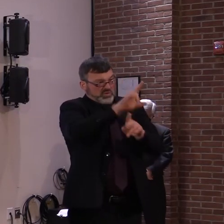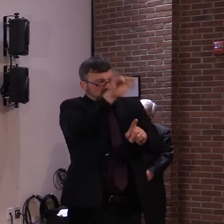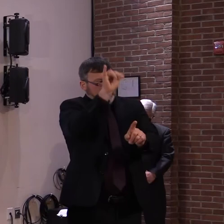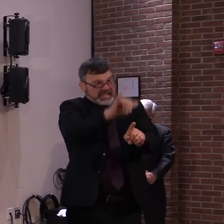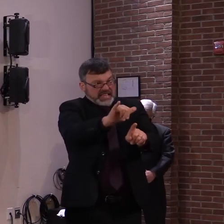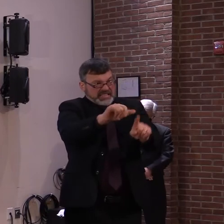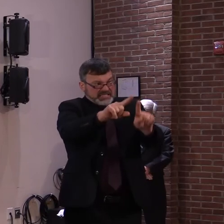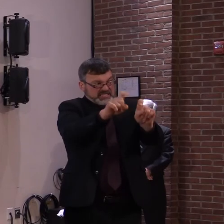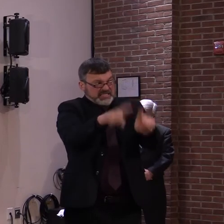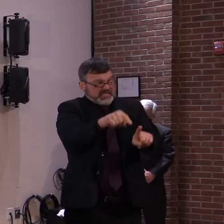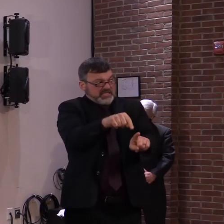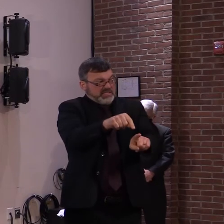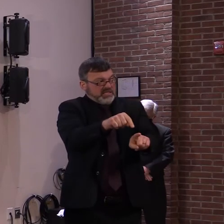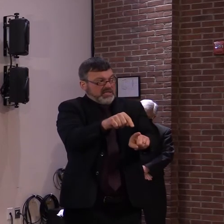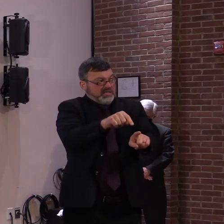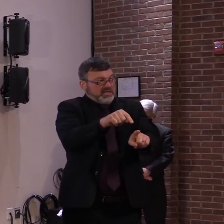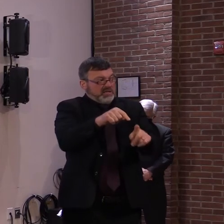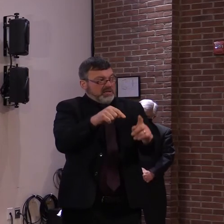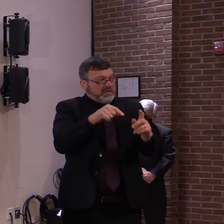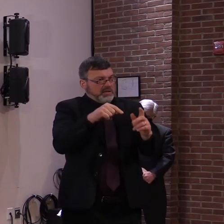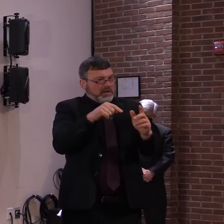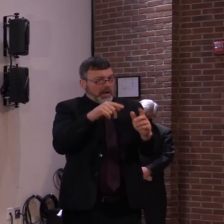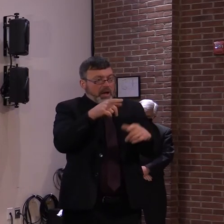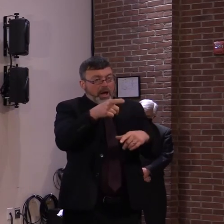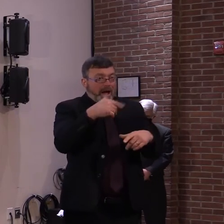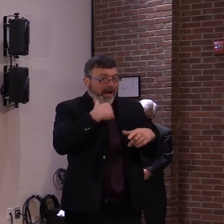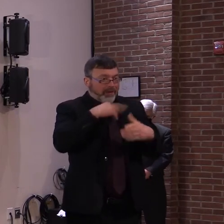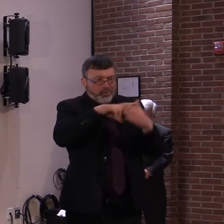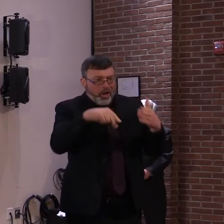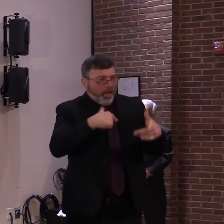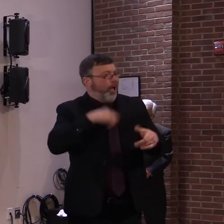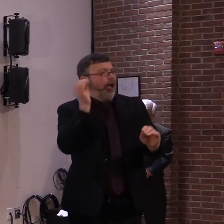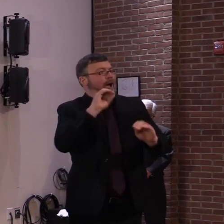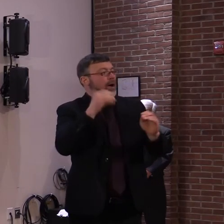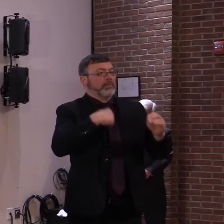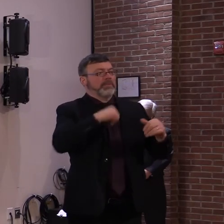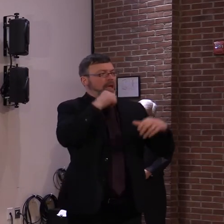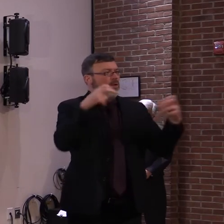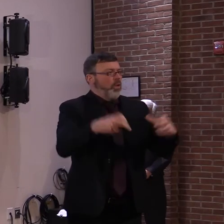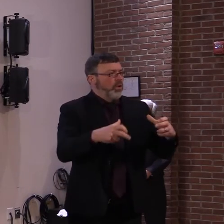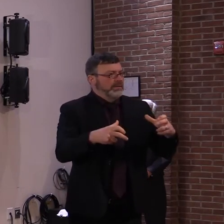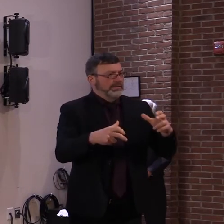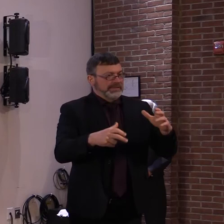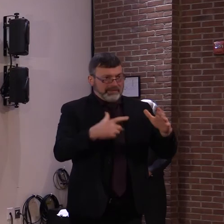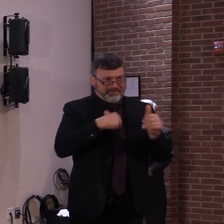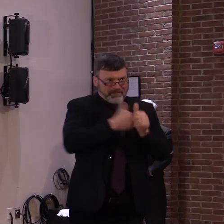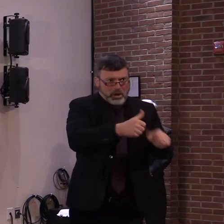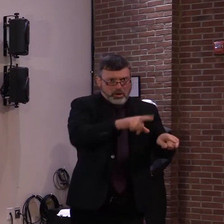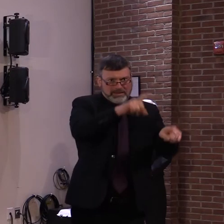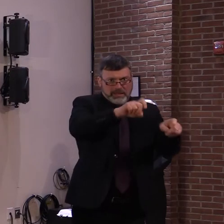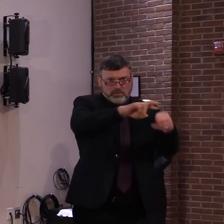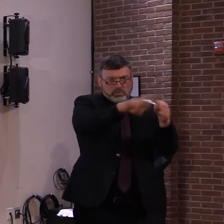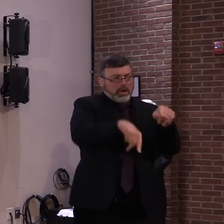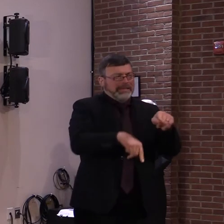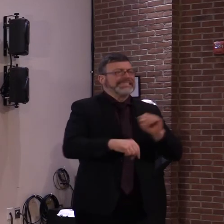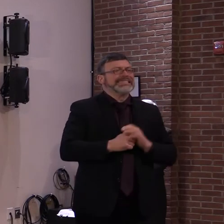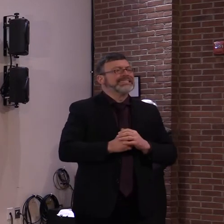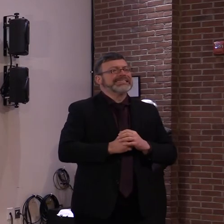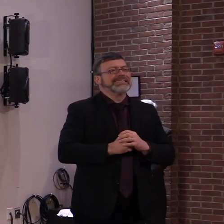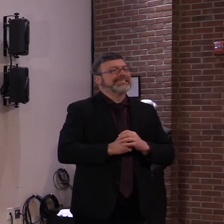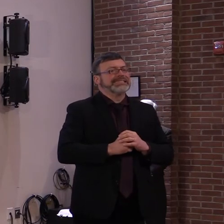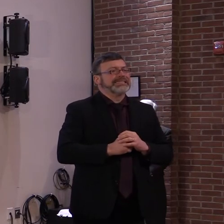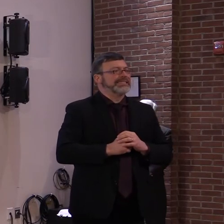saying it's either you're in or out. And that's it. Is that clear? Sure. Sure. Sure. And